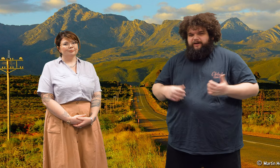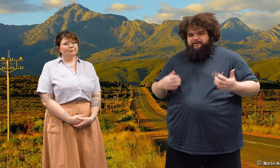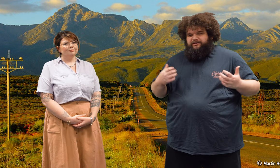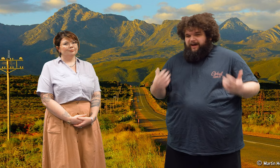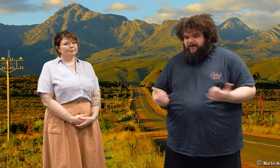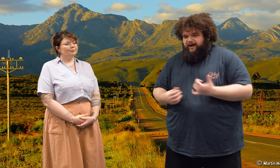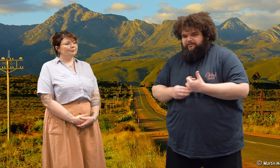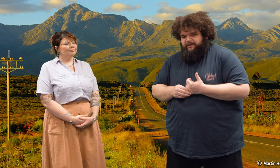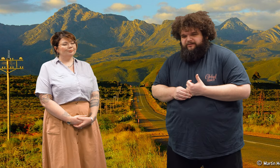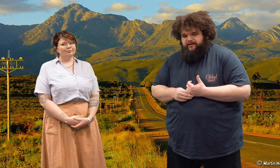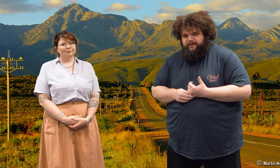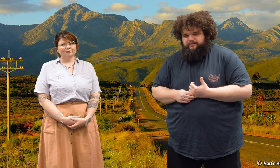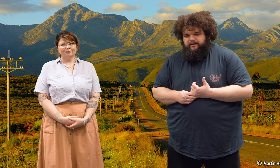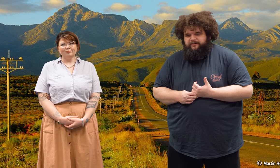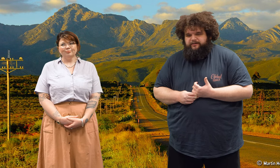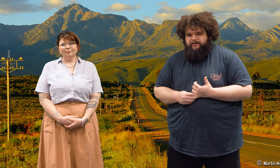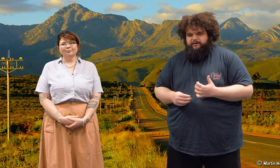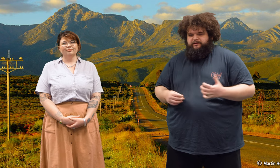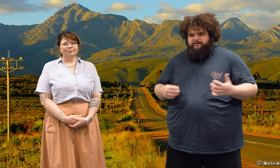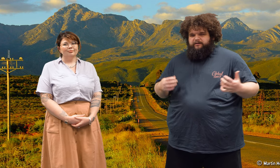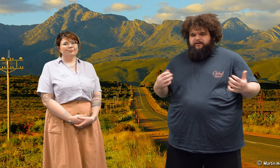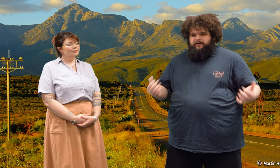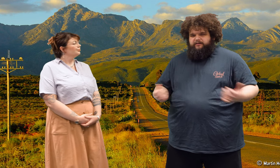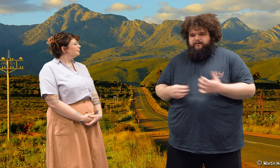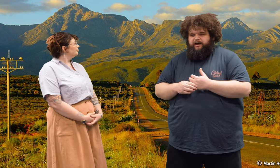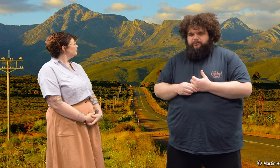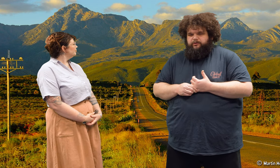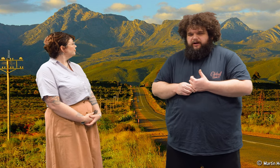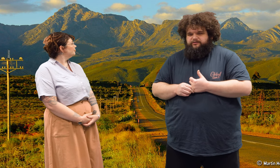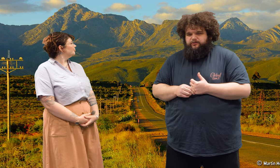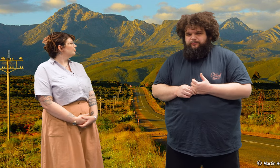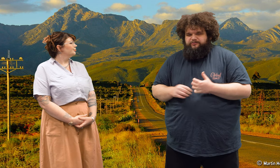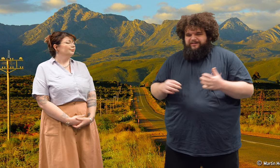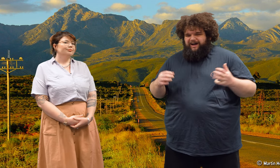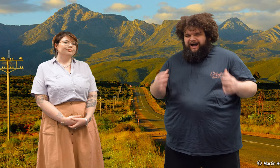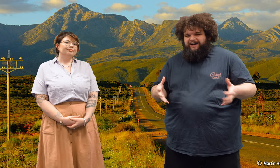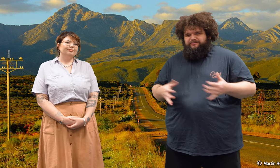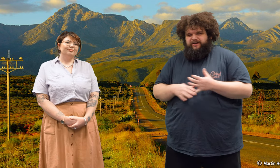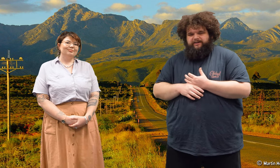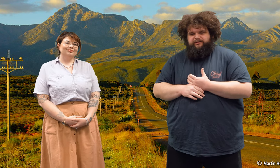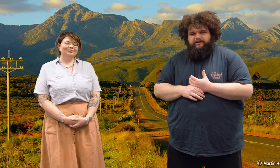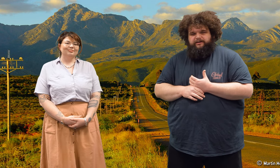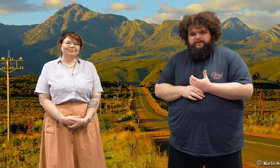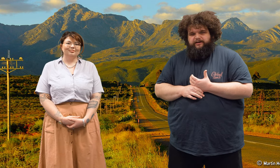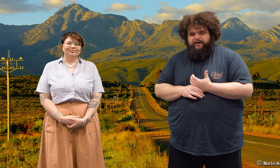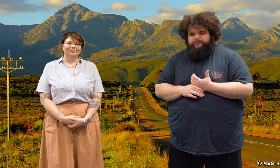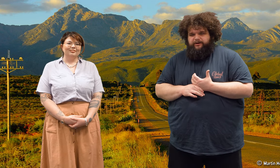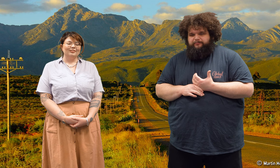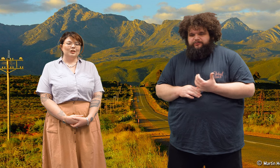now to the other half of the SKA site. The Karu lies almost at the heart of South Africa, and is one of the most